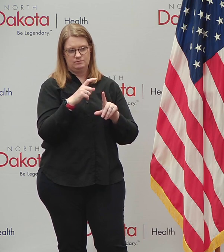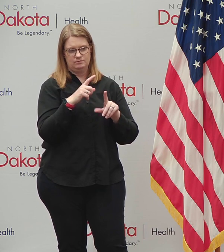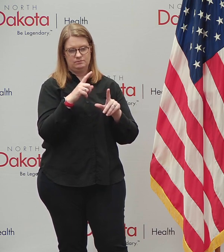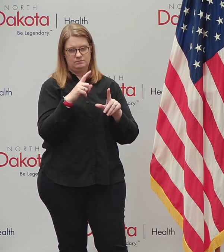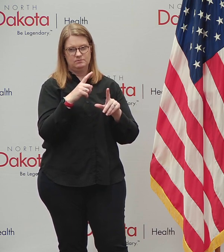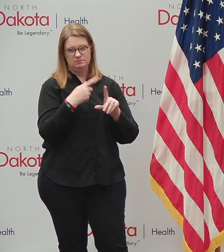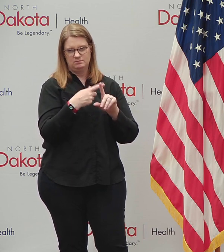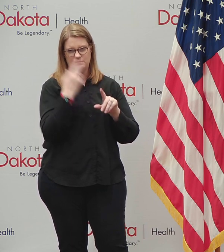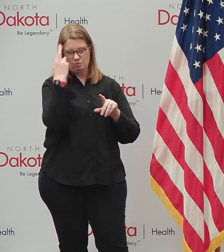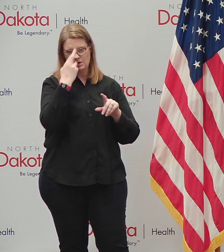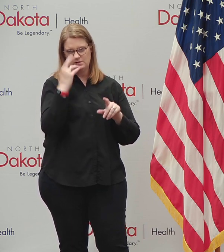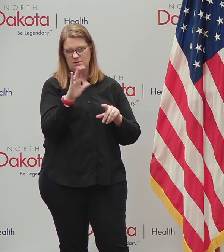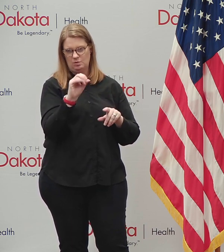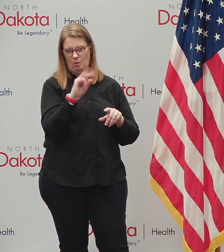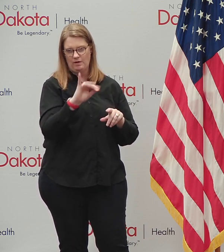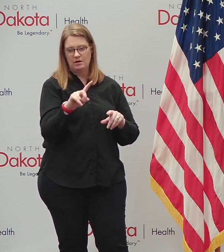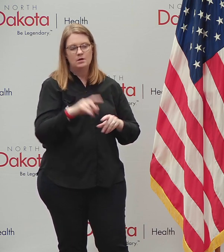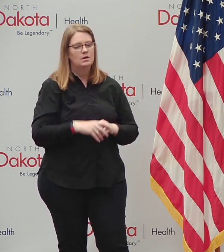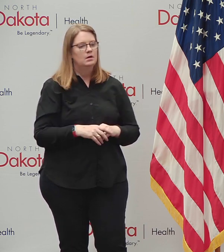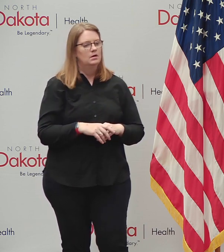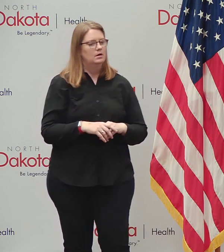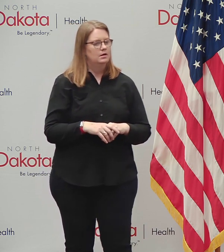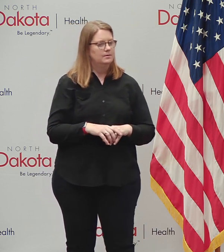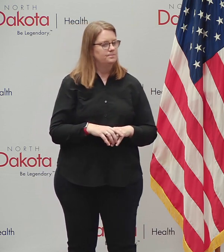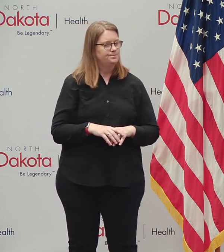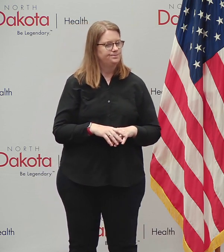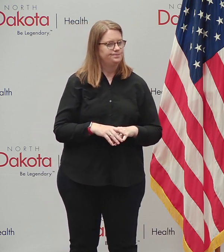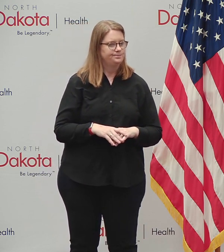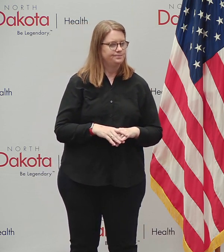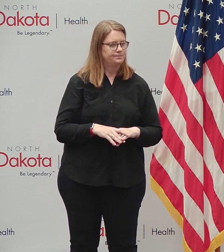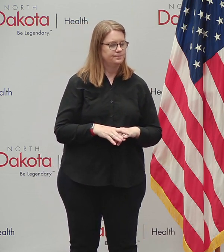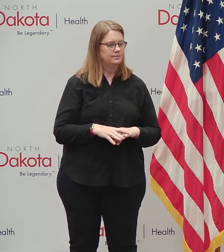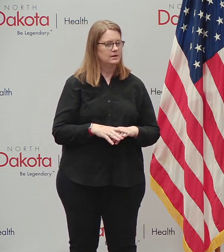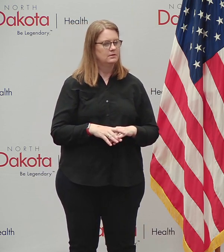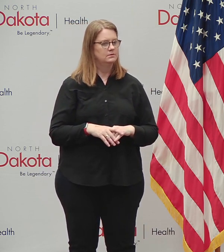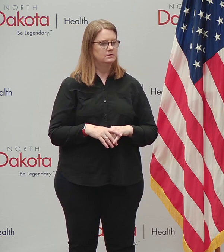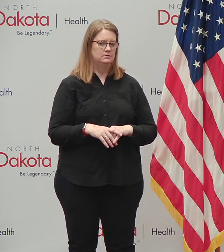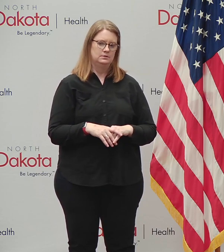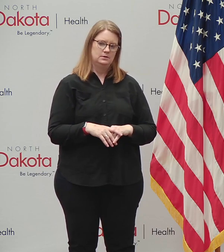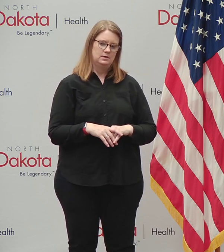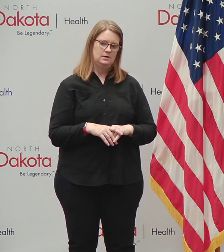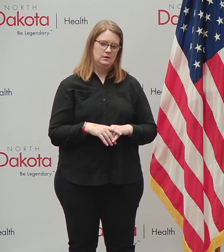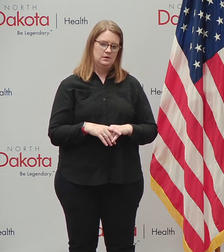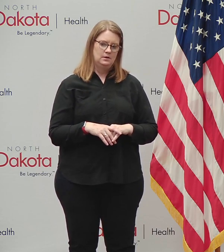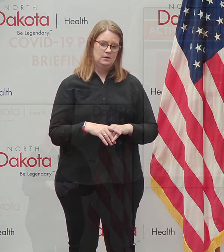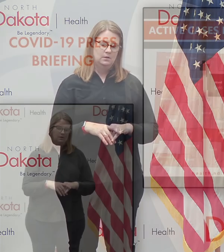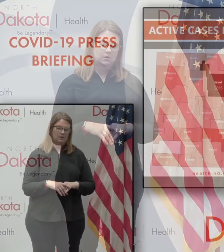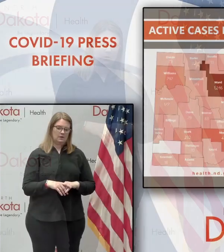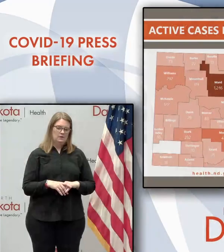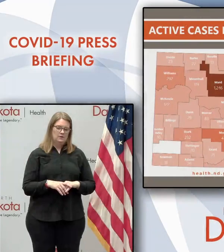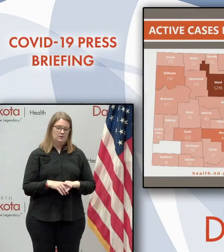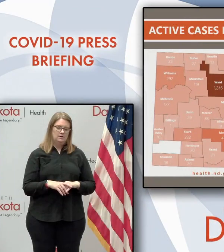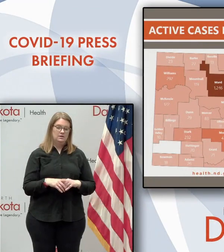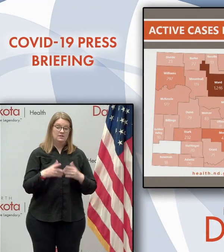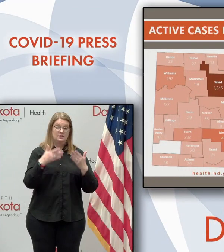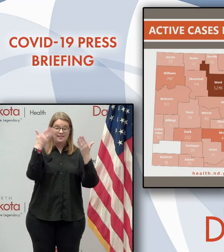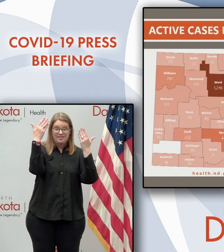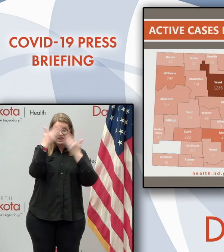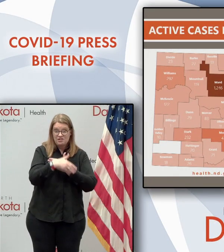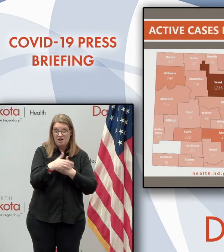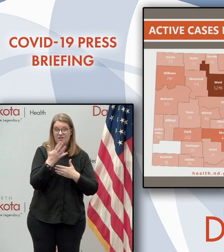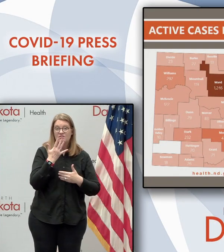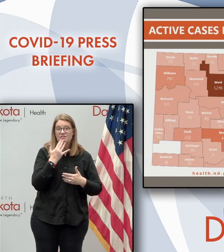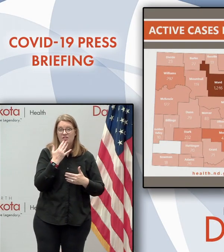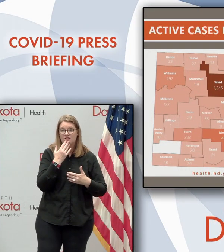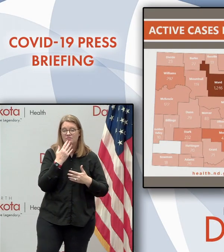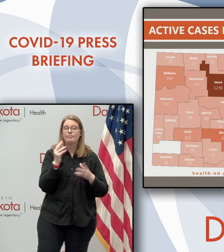When we take a look at around the state on the, uh, uh, the, the active cases, the darker the county, the